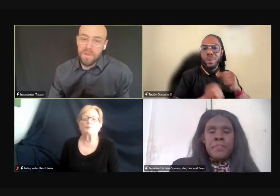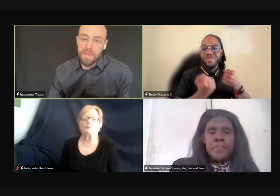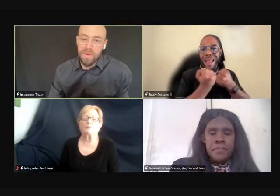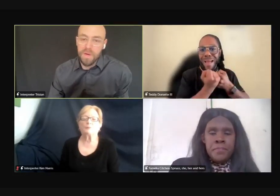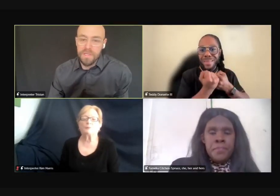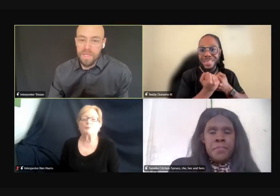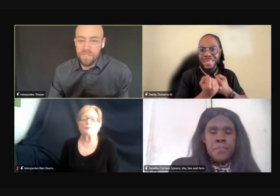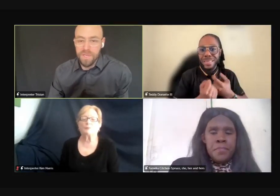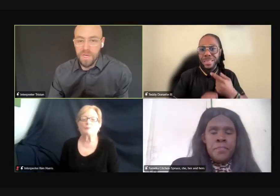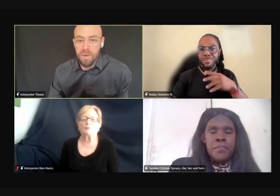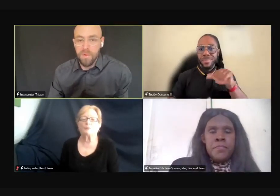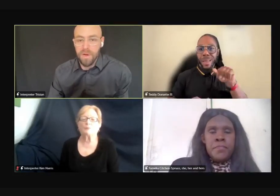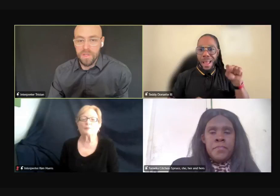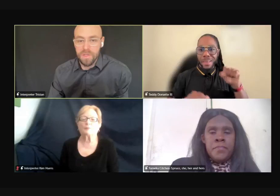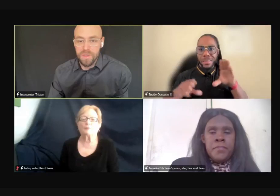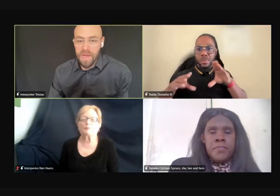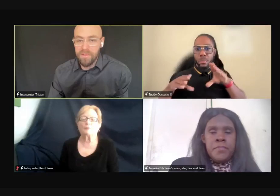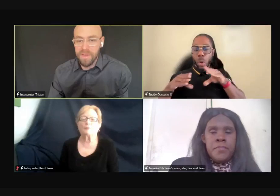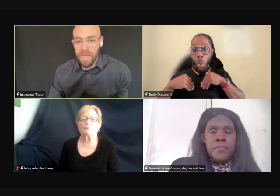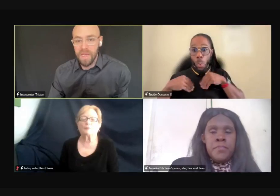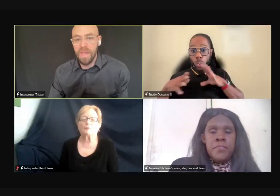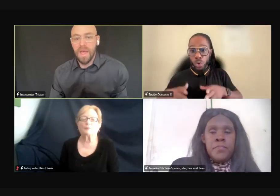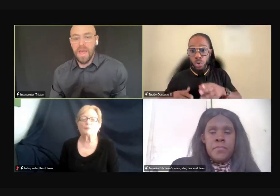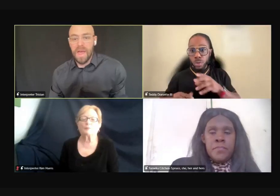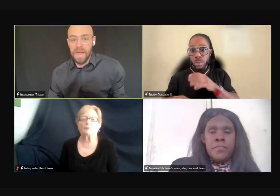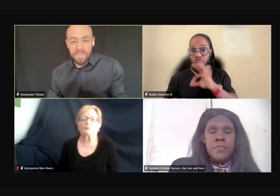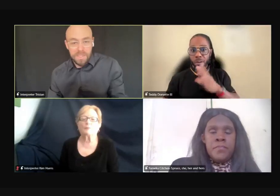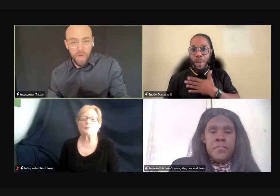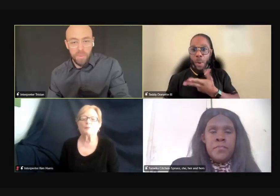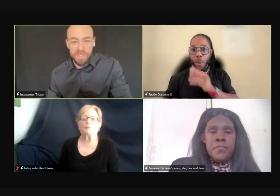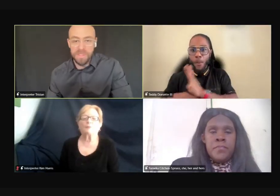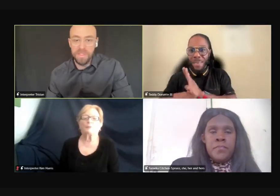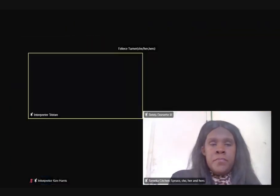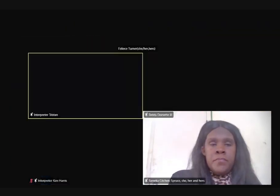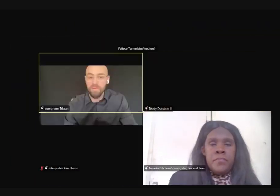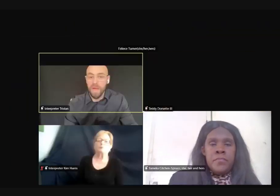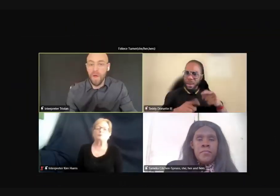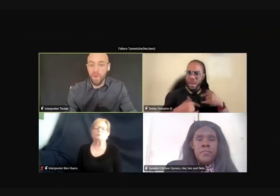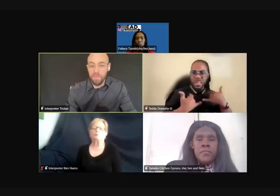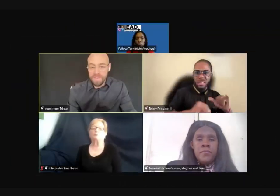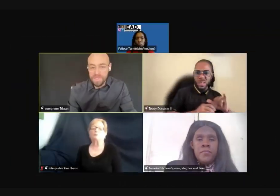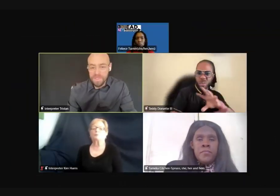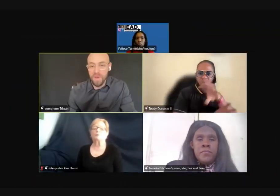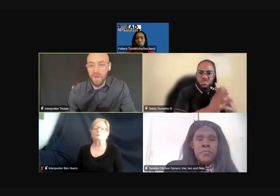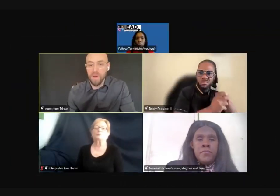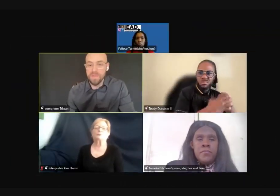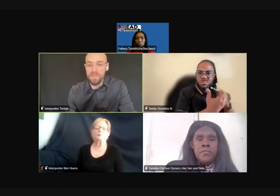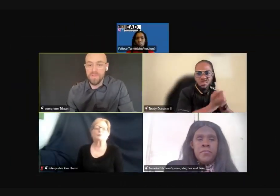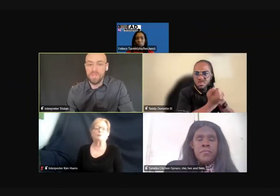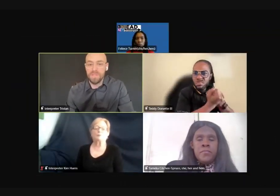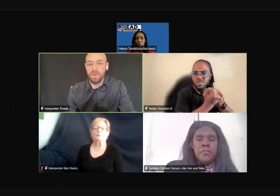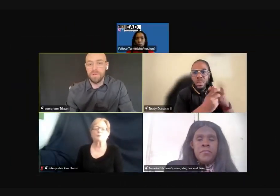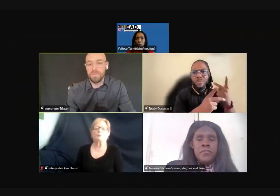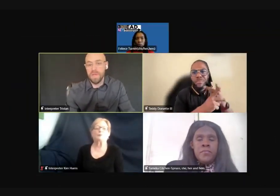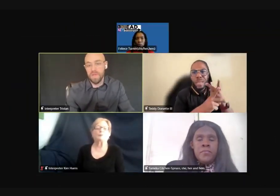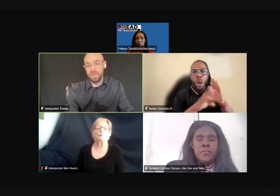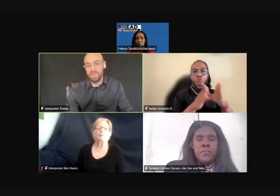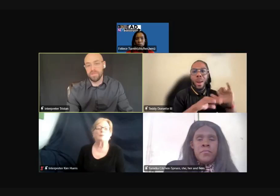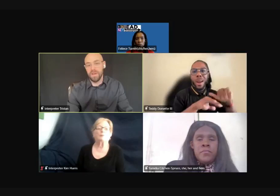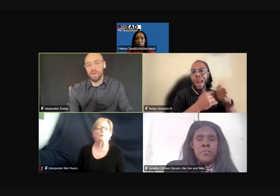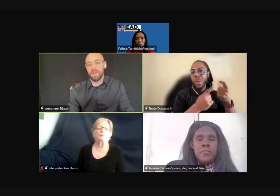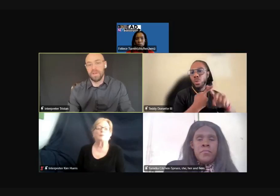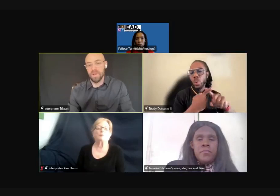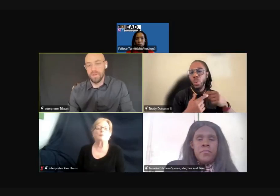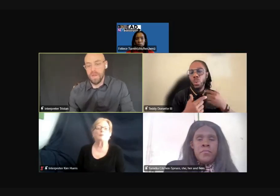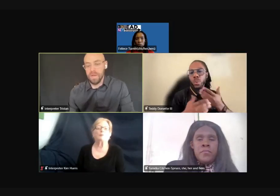with, with that organization. And I'm working to advocate as a small business owner of my own business, but also still being